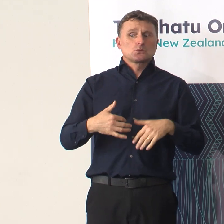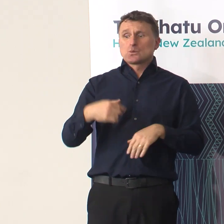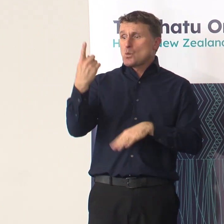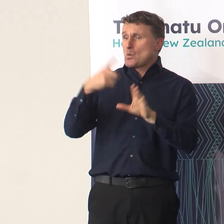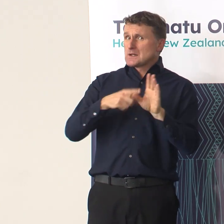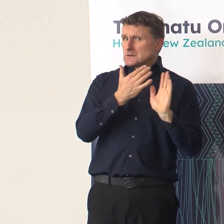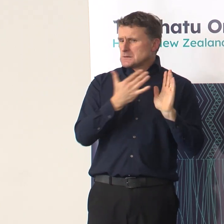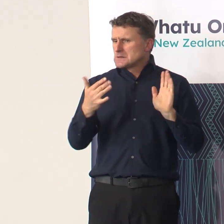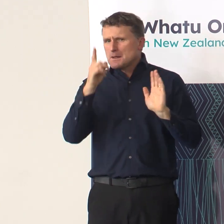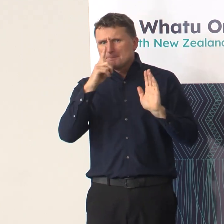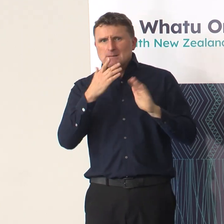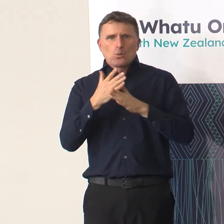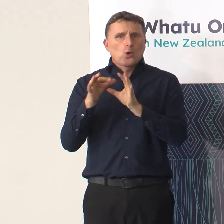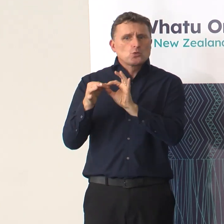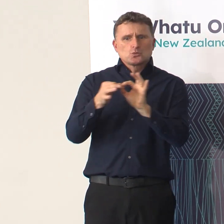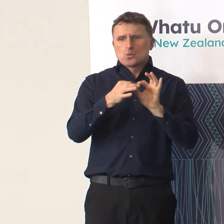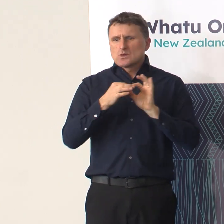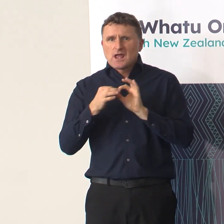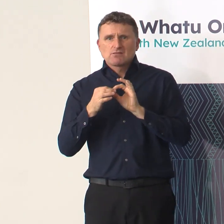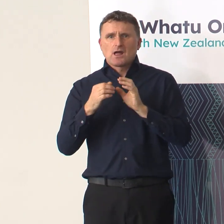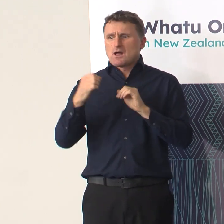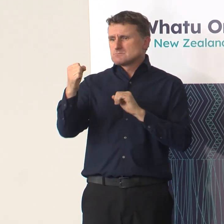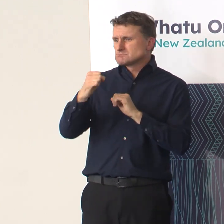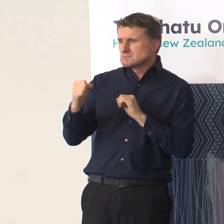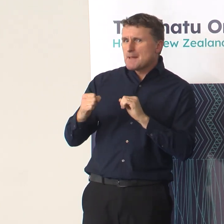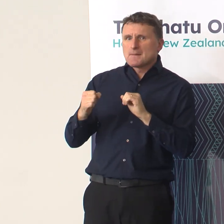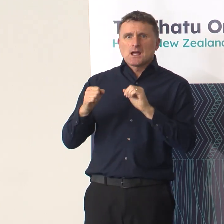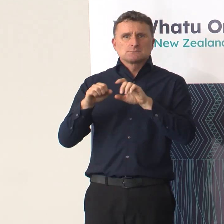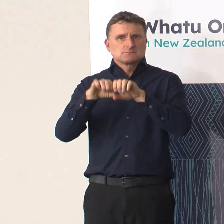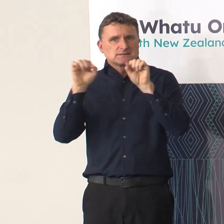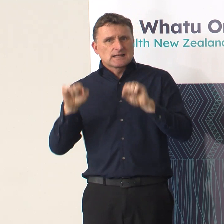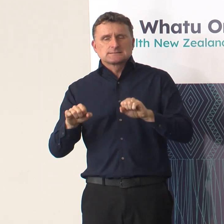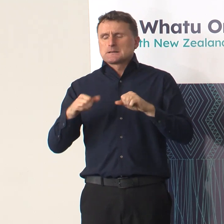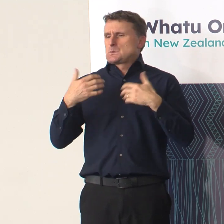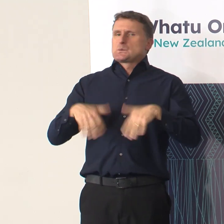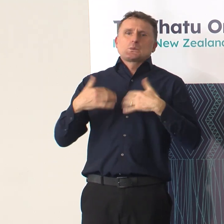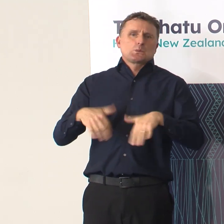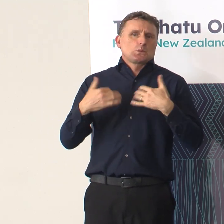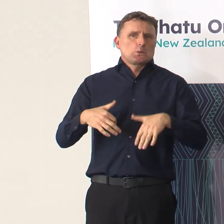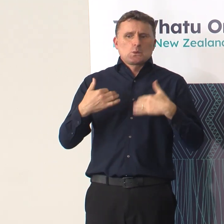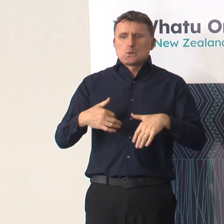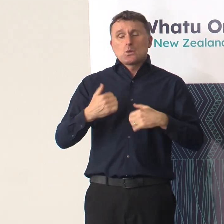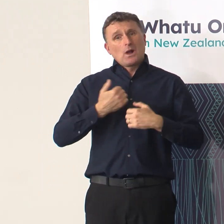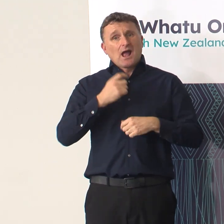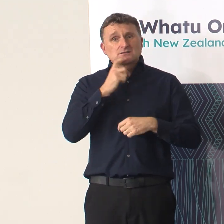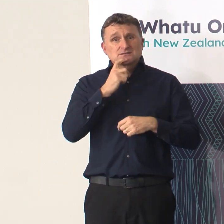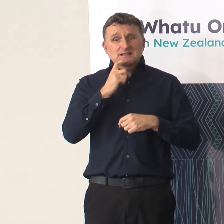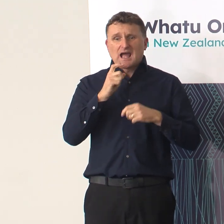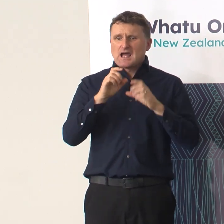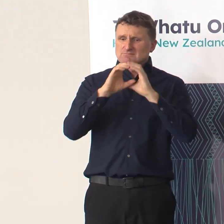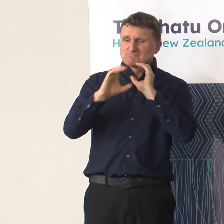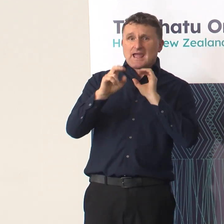collaborate, operate. We've had teams out on the road for seven days of a week during those peak times. We've had people running